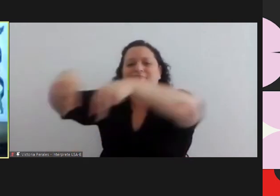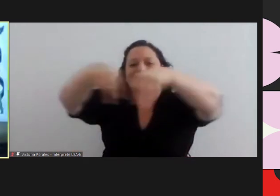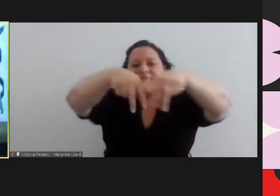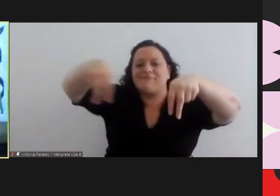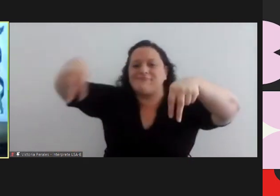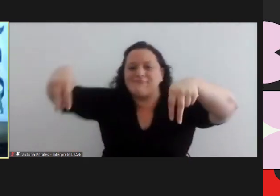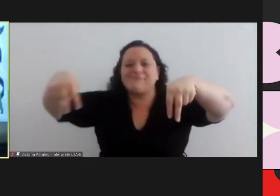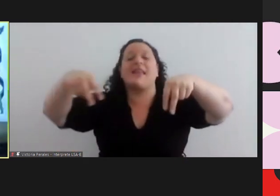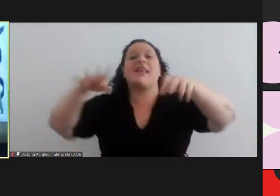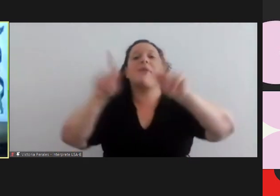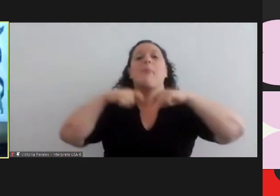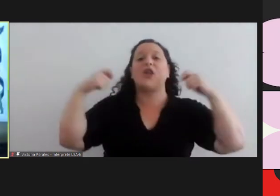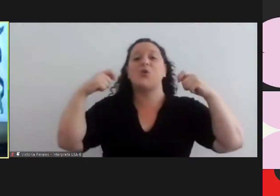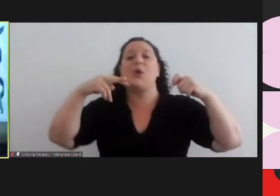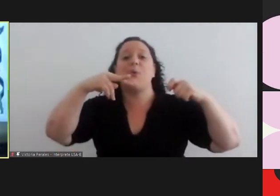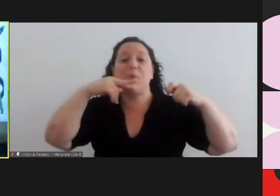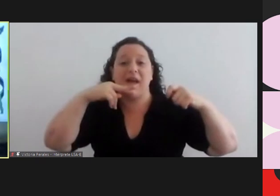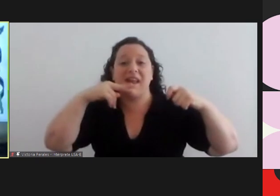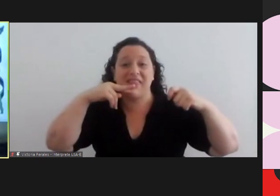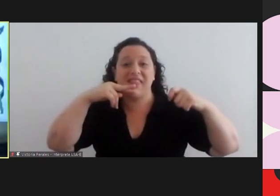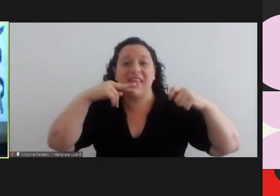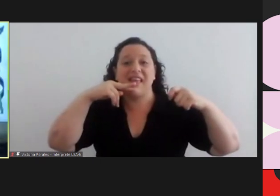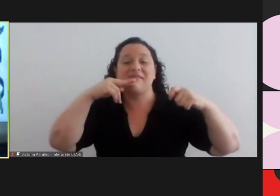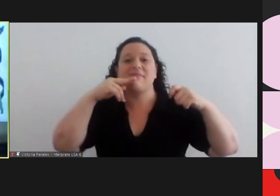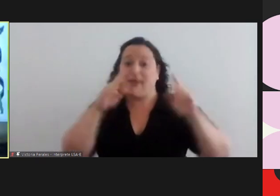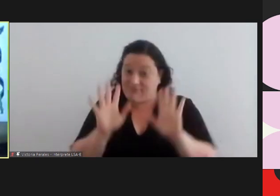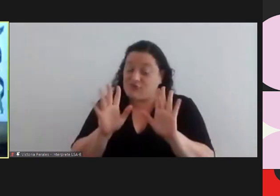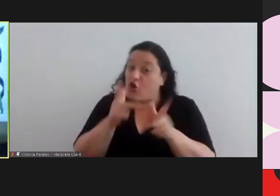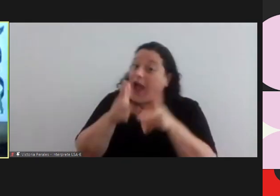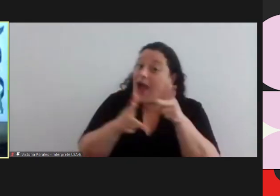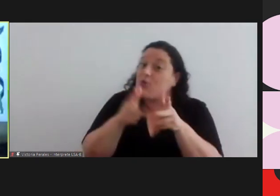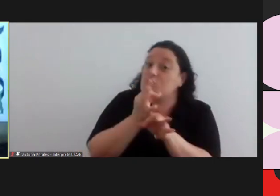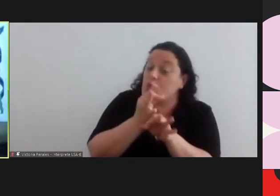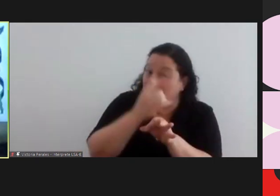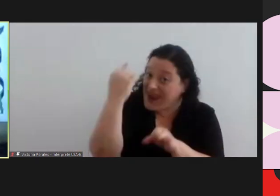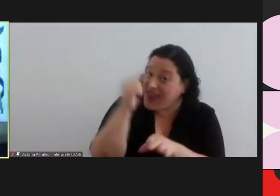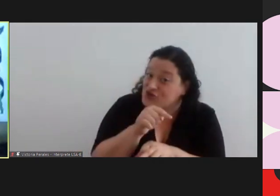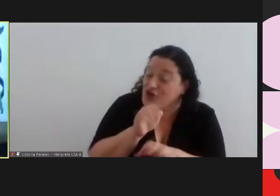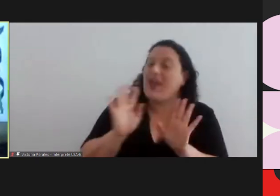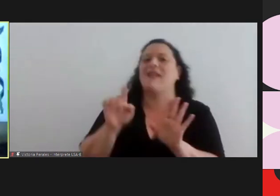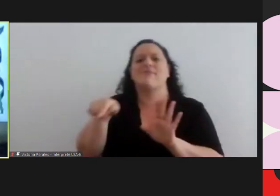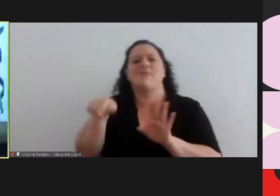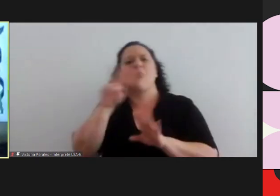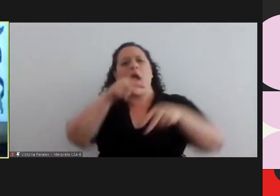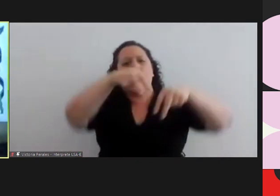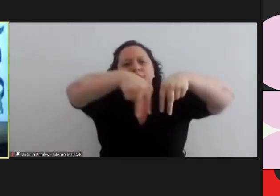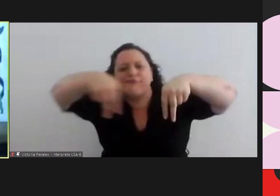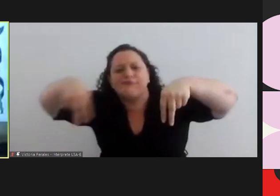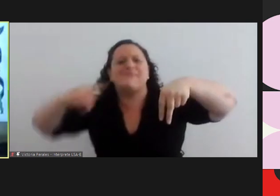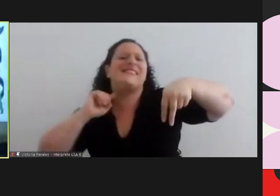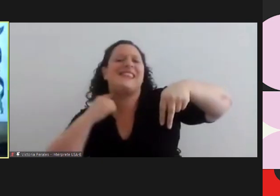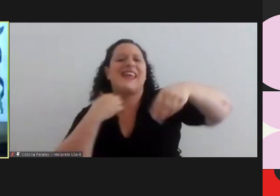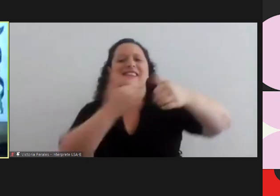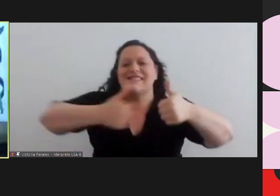their green scarves they were able to say and denounce